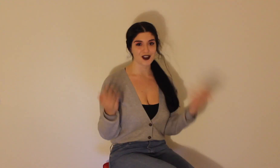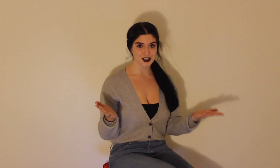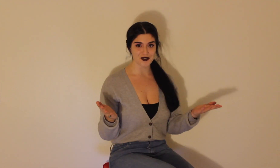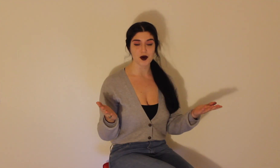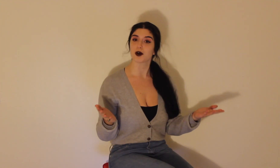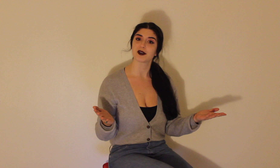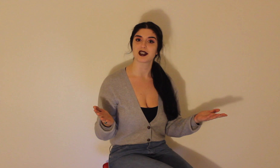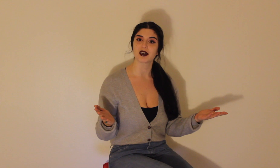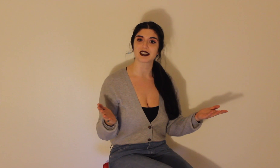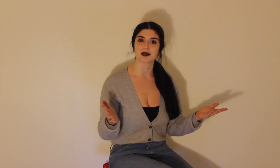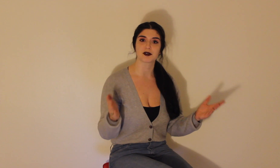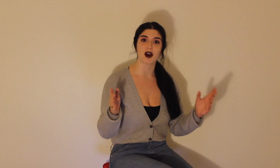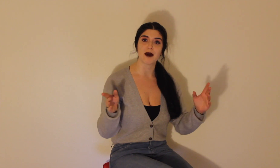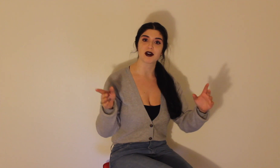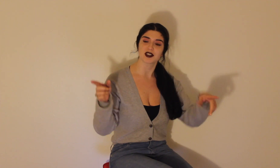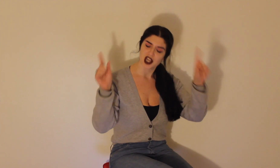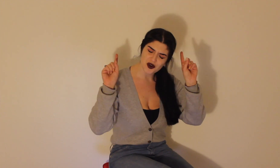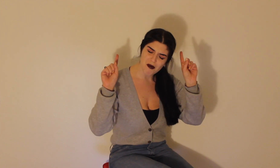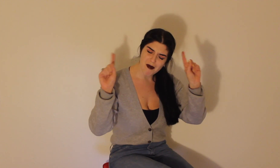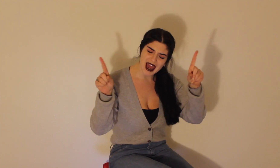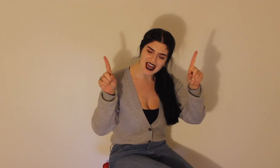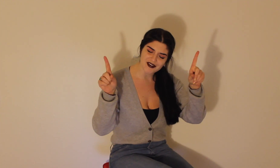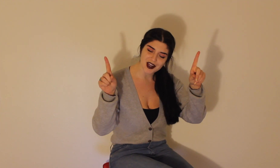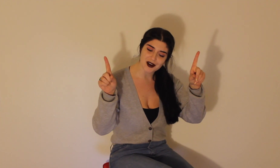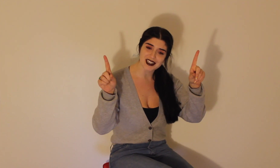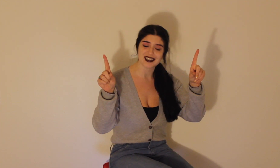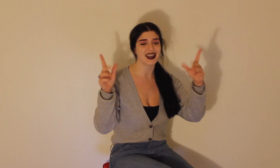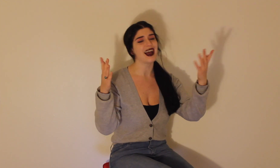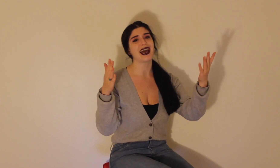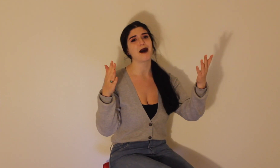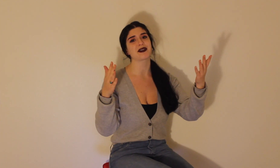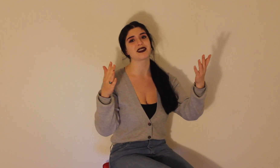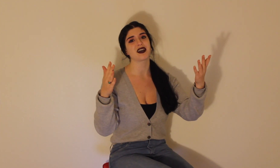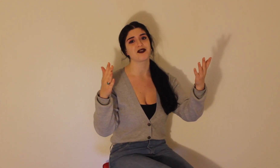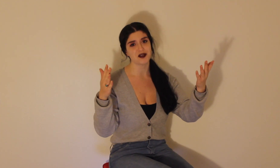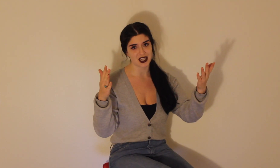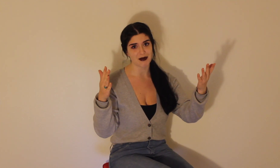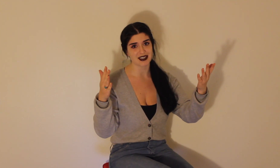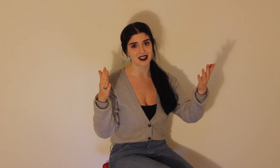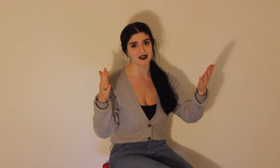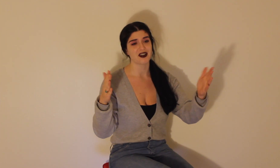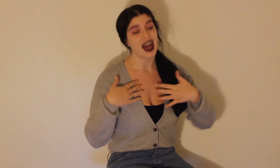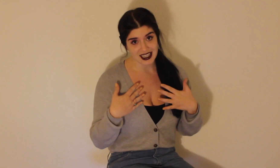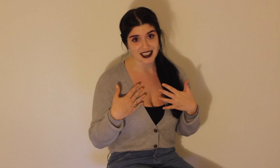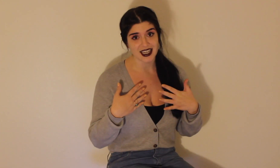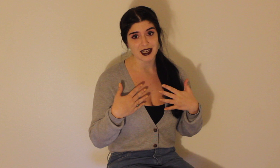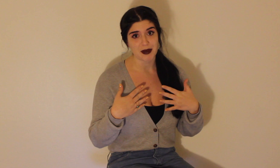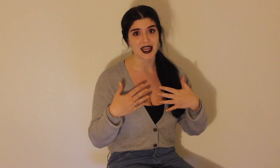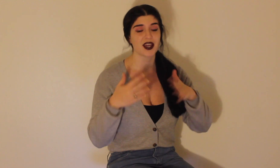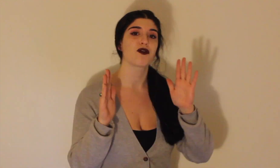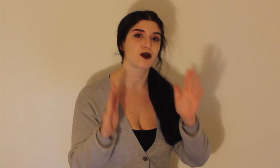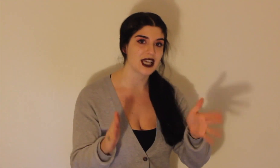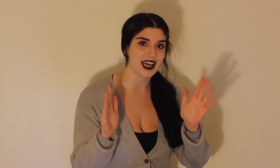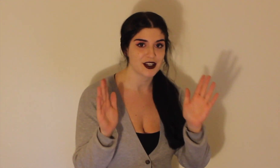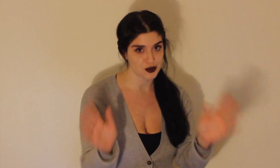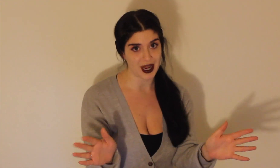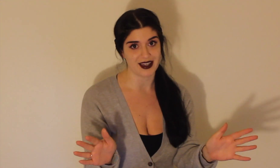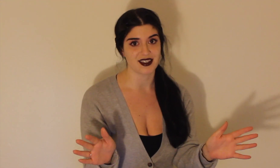For those of you who are returning subscribers, you may have noticed that I happen to love using myself as a guinea pig for diet trends.